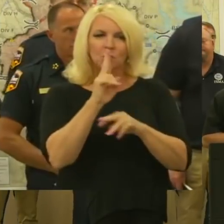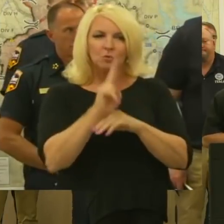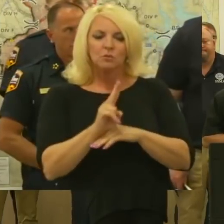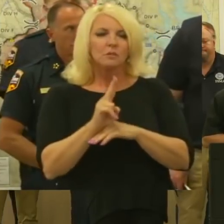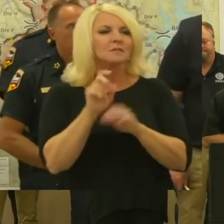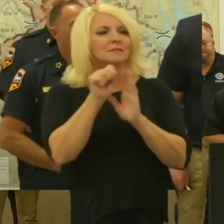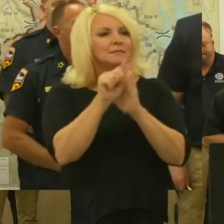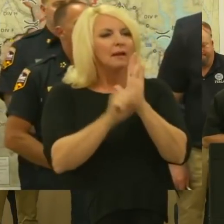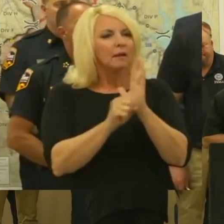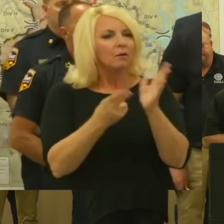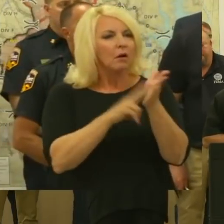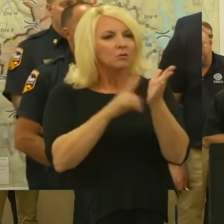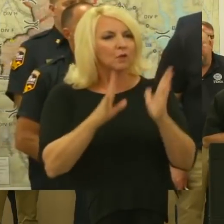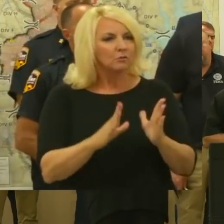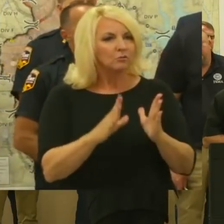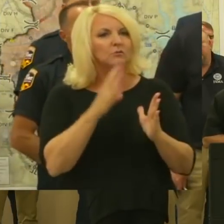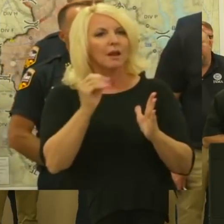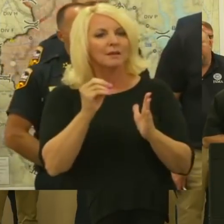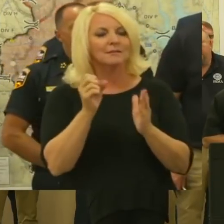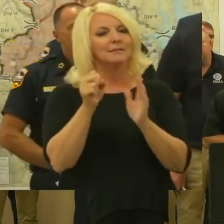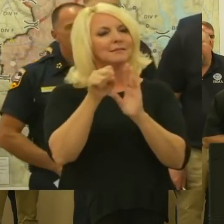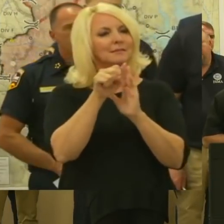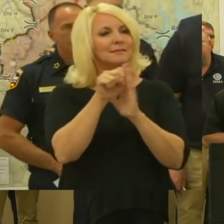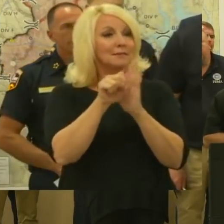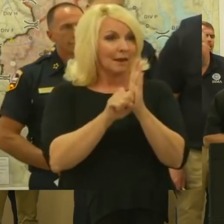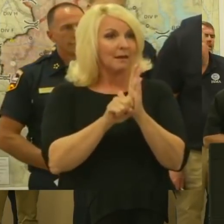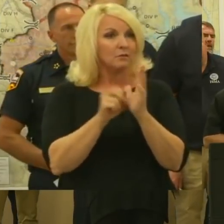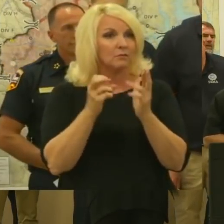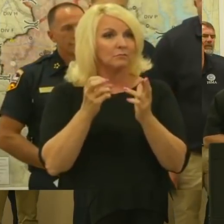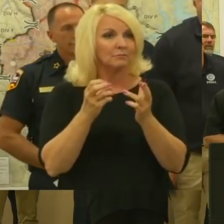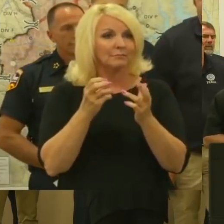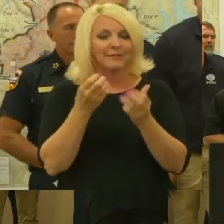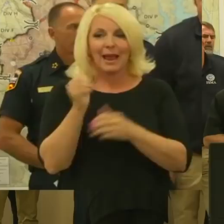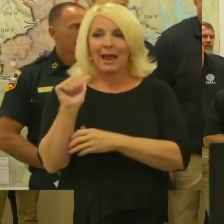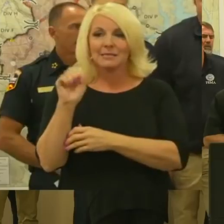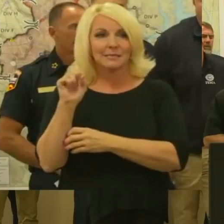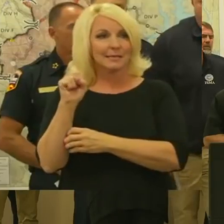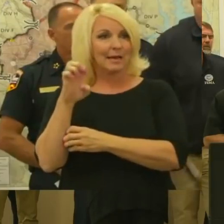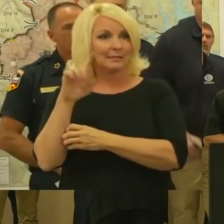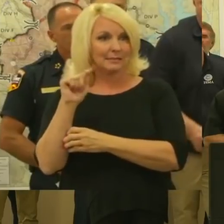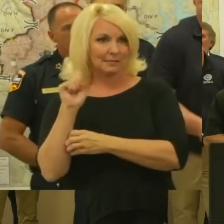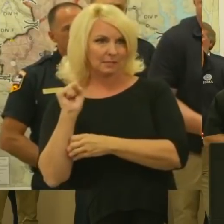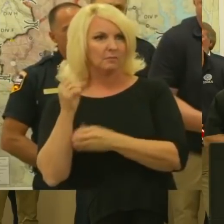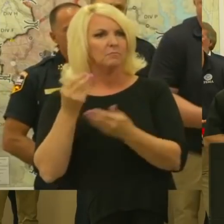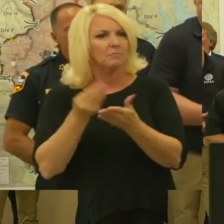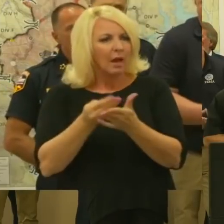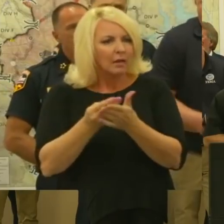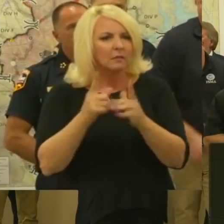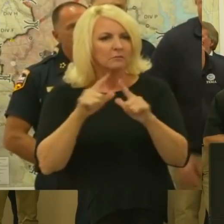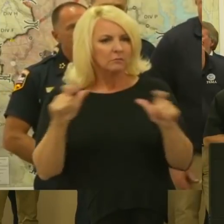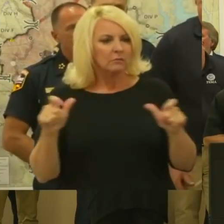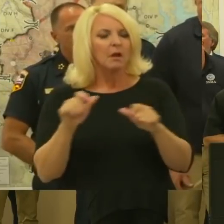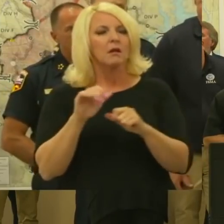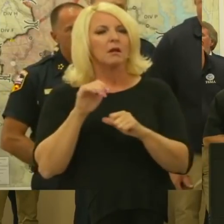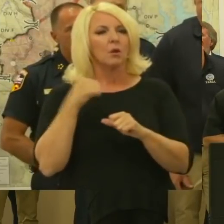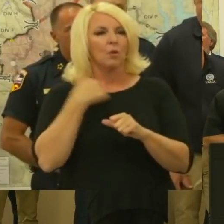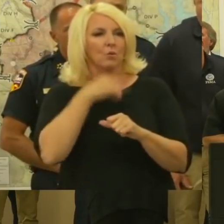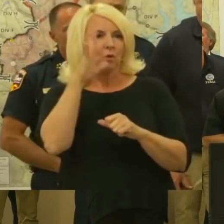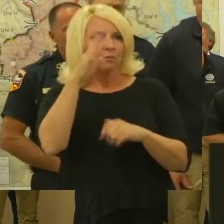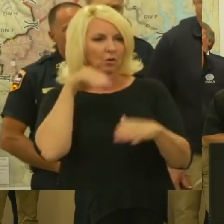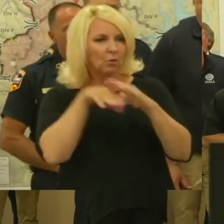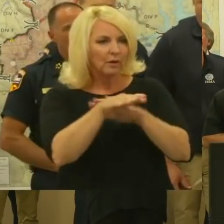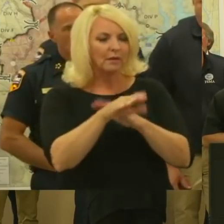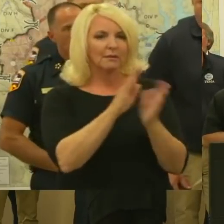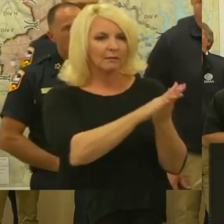contractors and state assets in this particular case to go in and do the debris clearance and cleanup. And